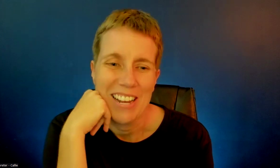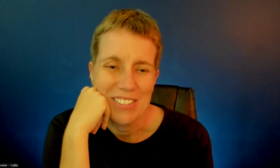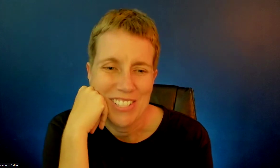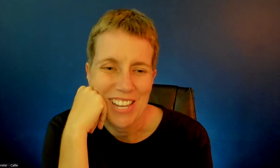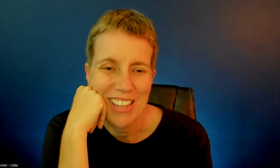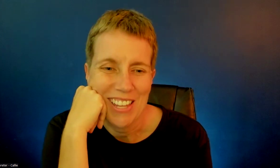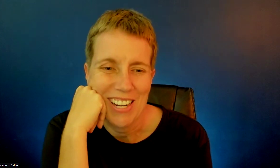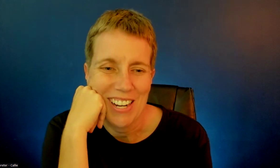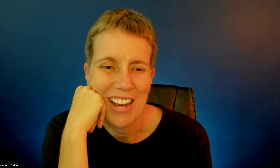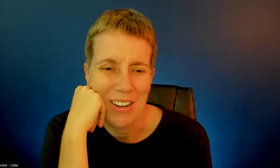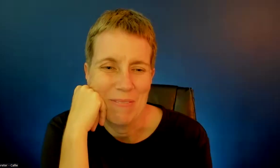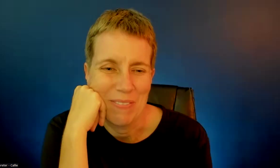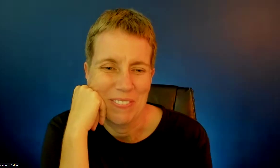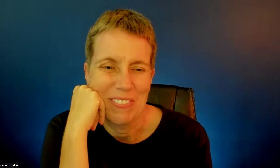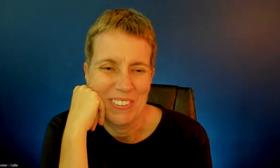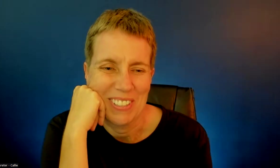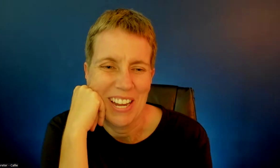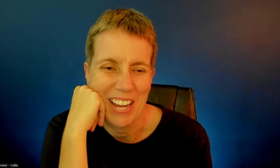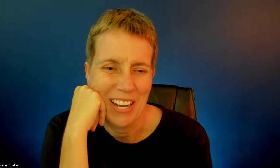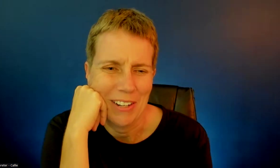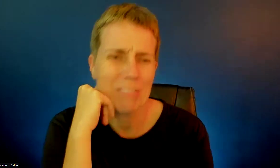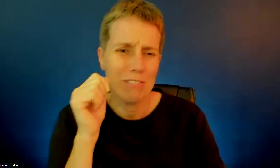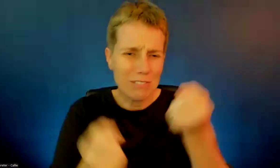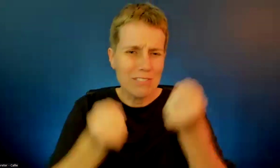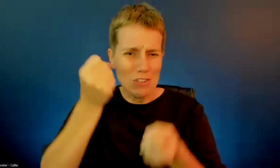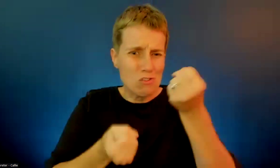Yeah. She said, I think... Yeah.